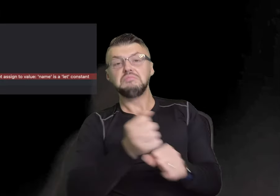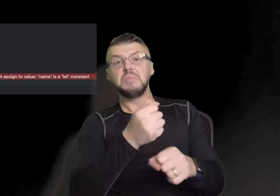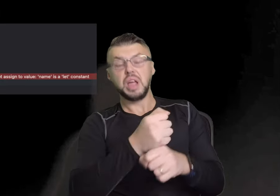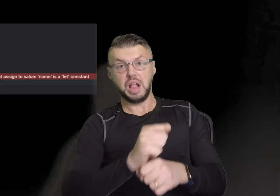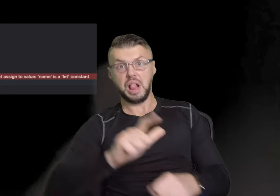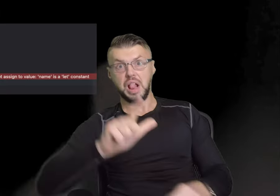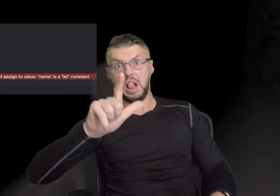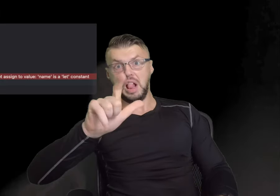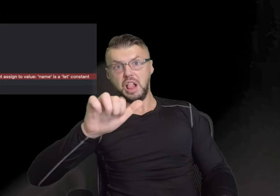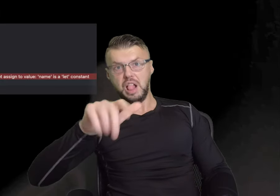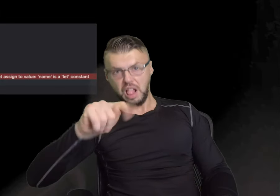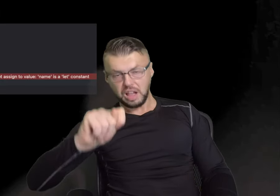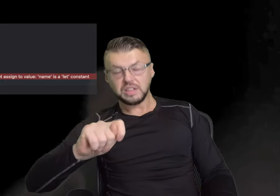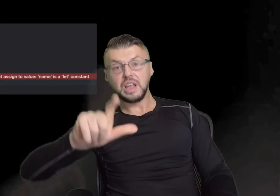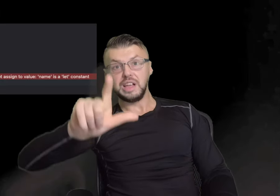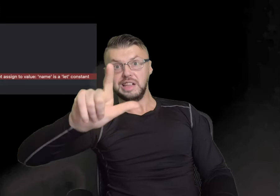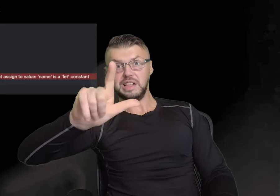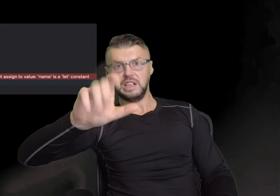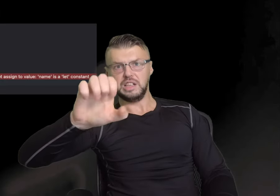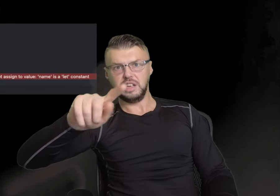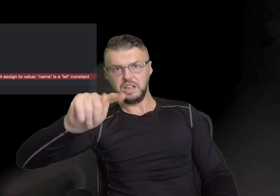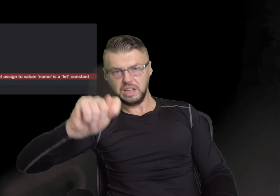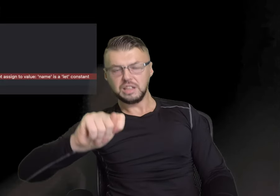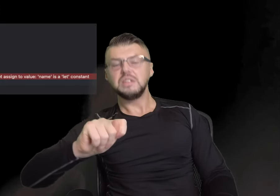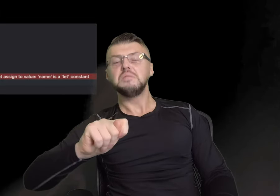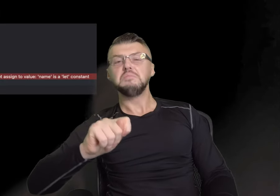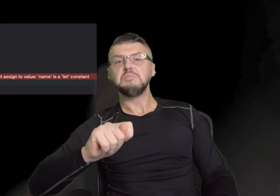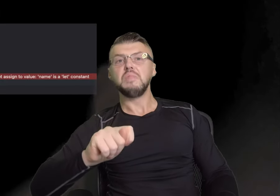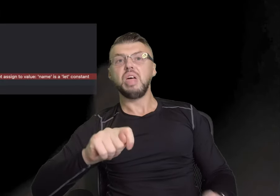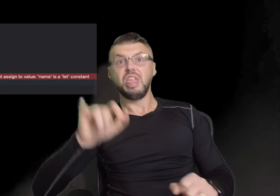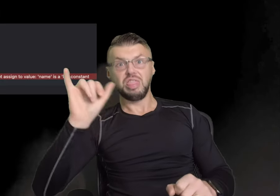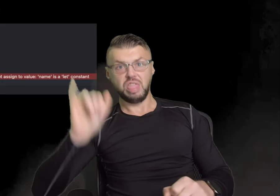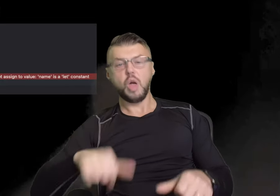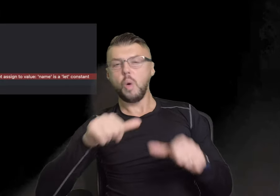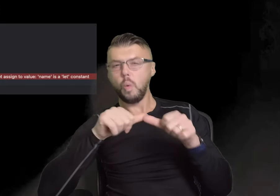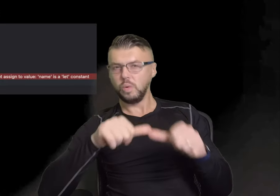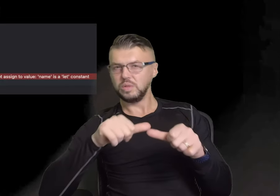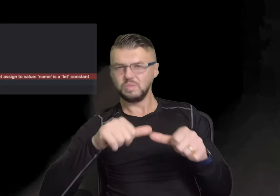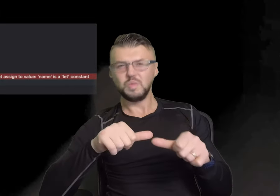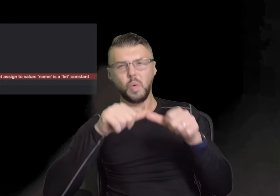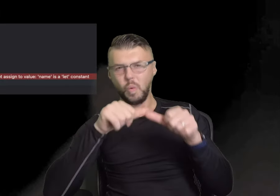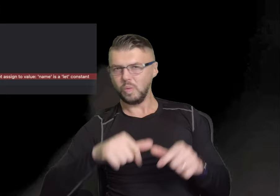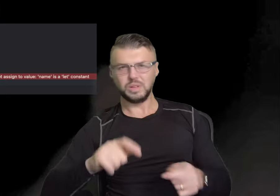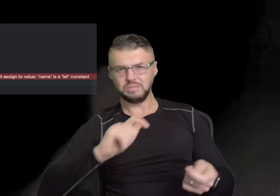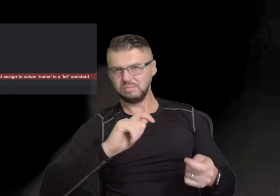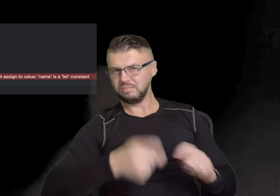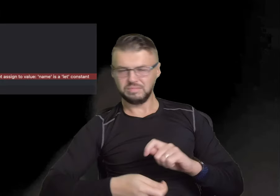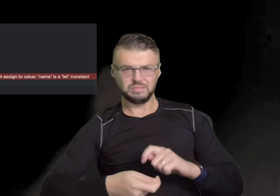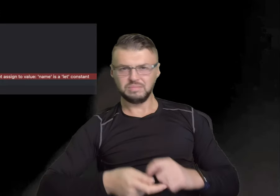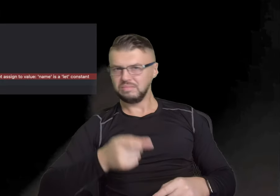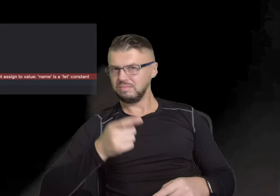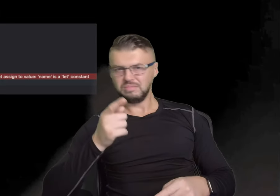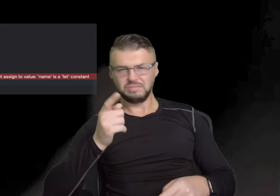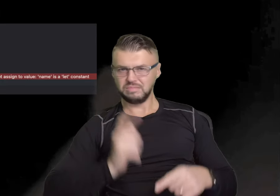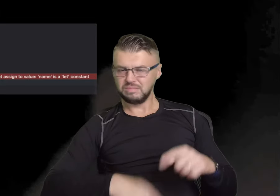And if you make a let, it will be a constant and constant cannot be changed in your program.